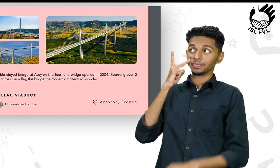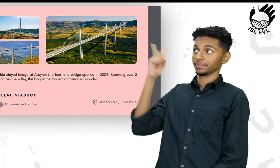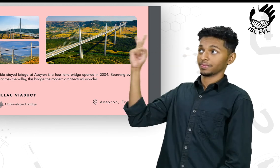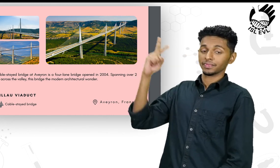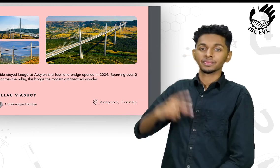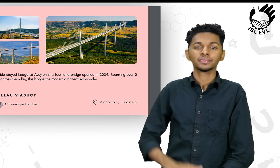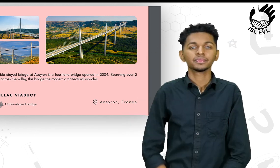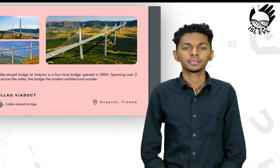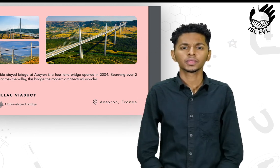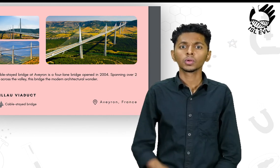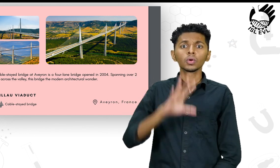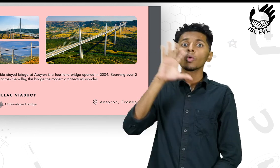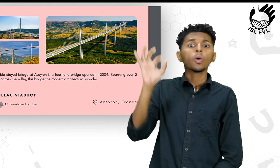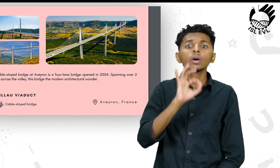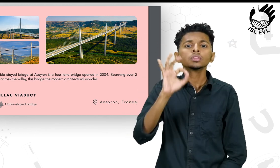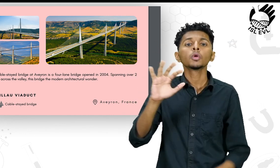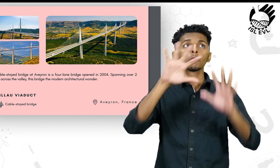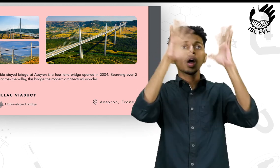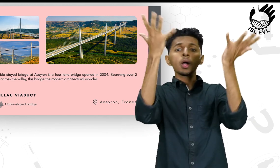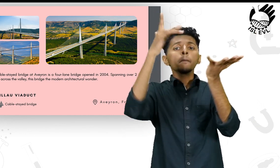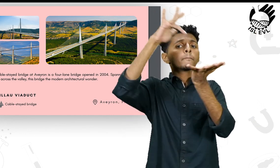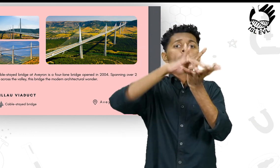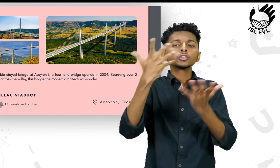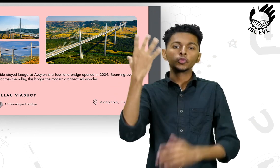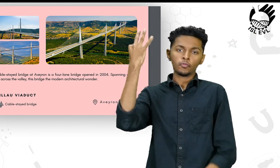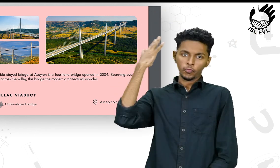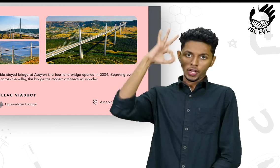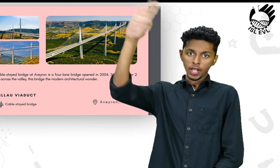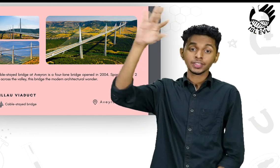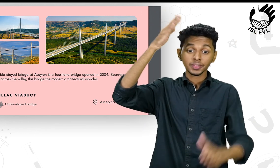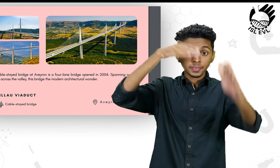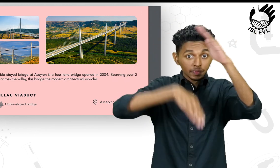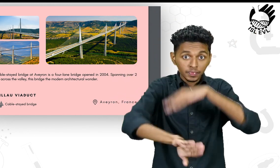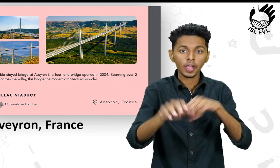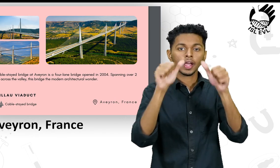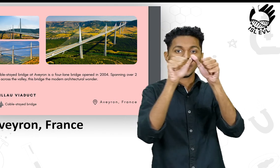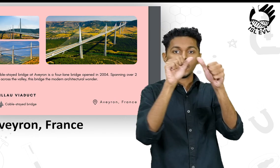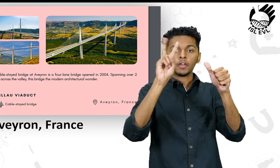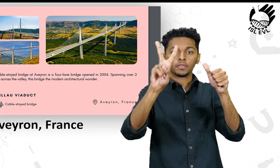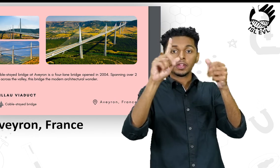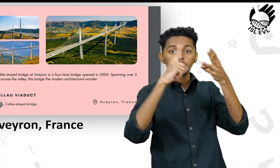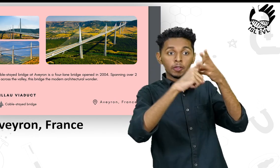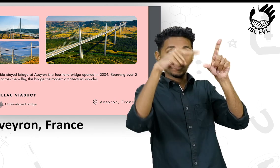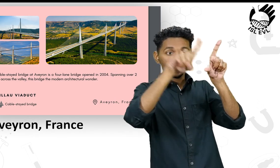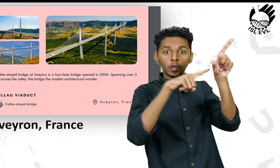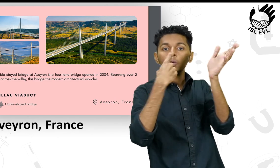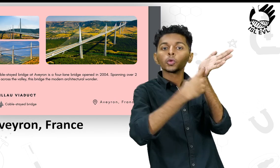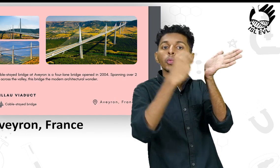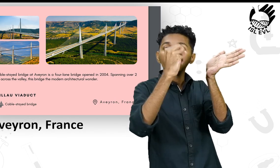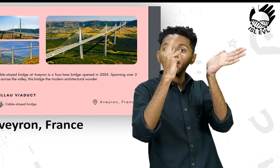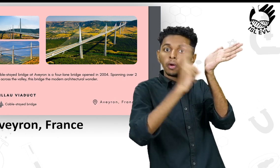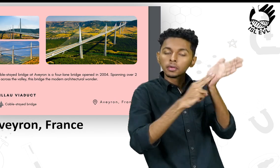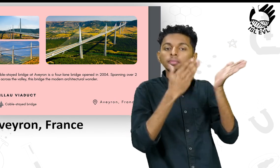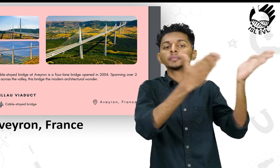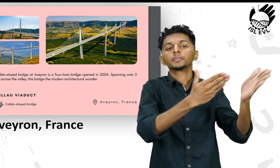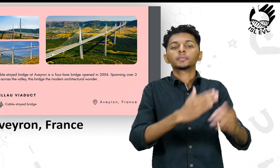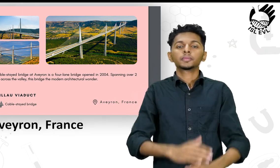The Milo Viaduct. The located in Averon, France.